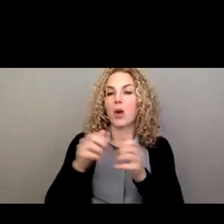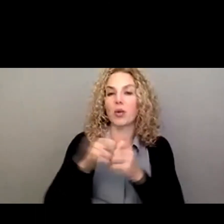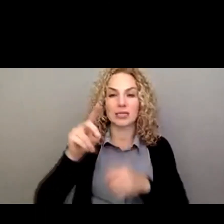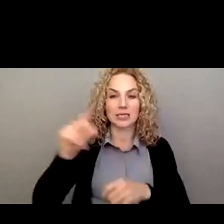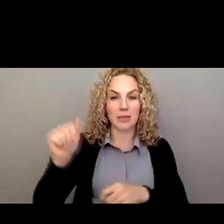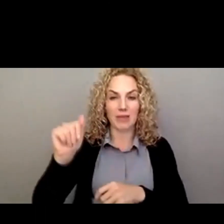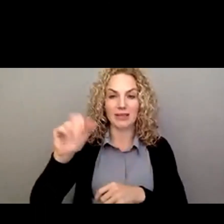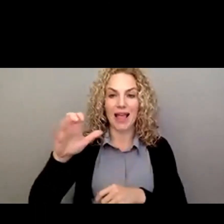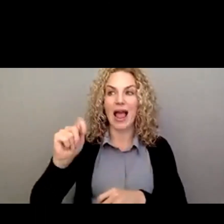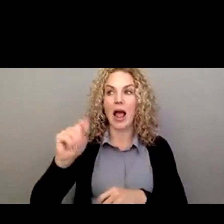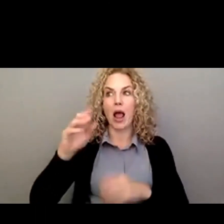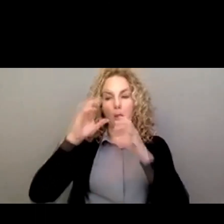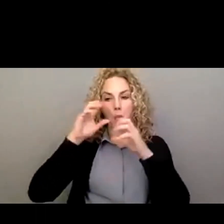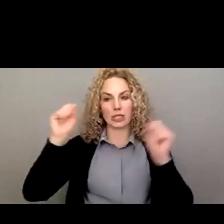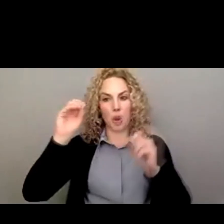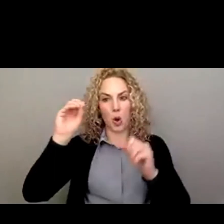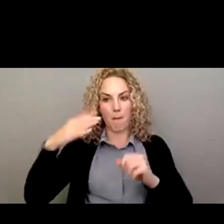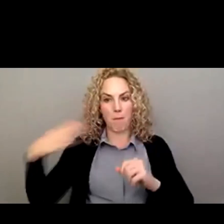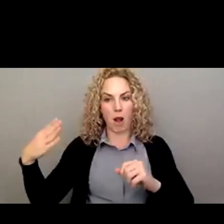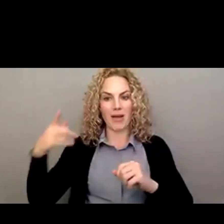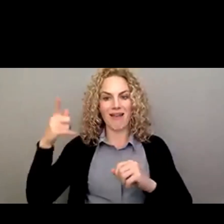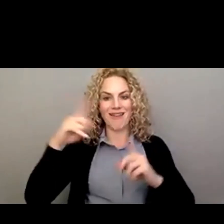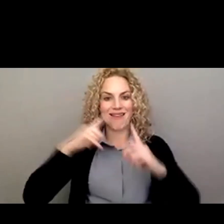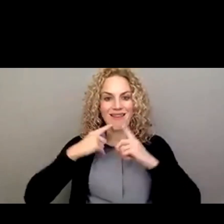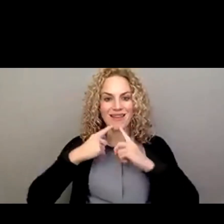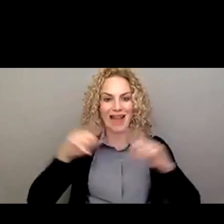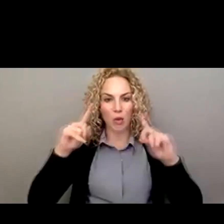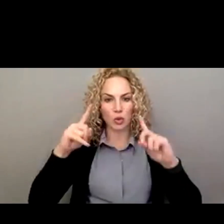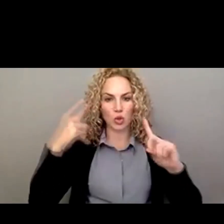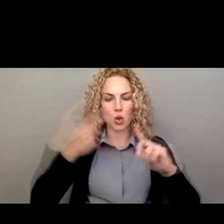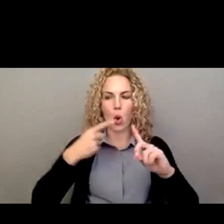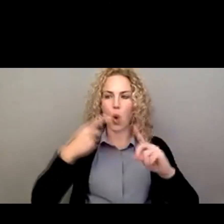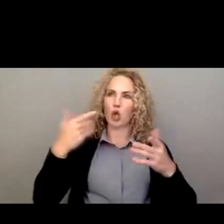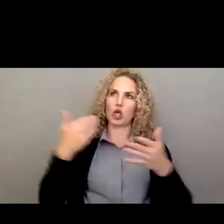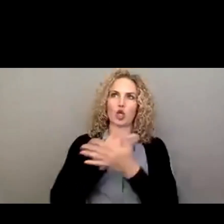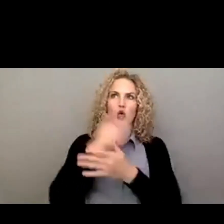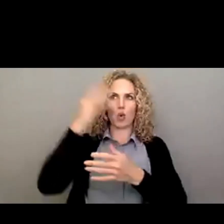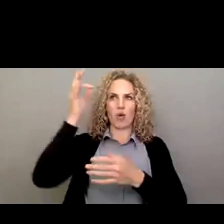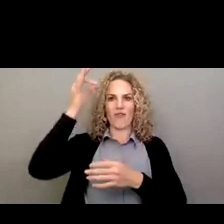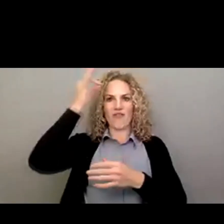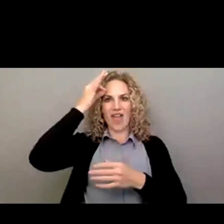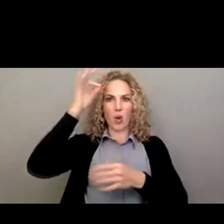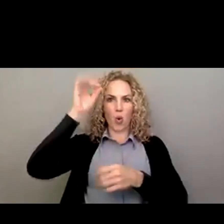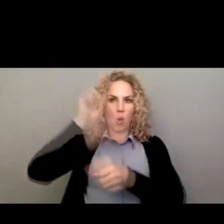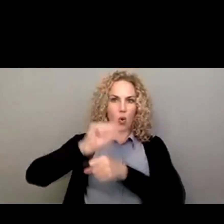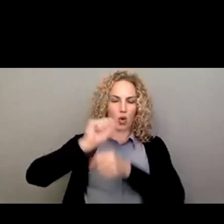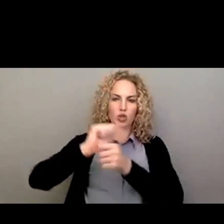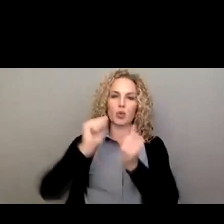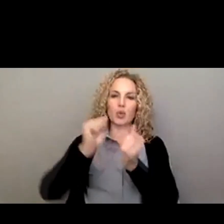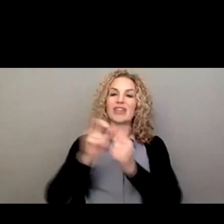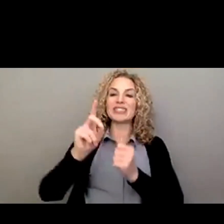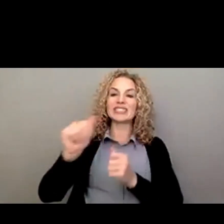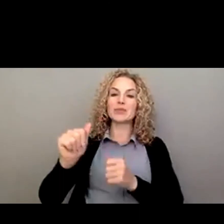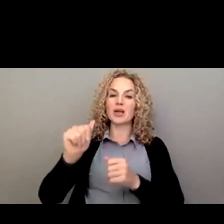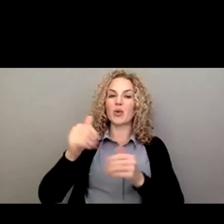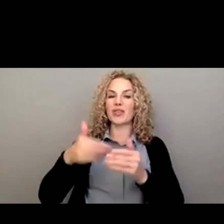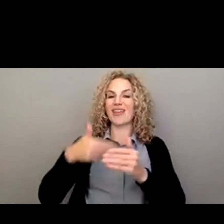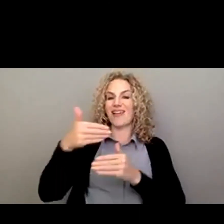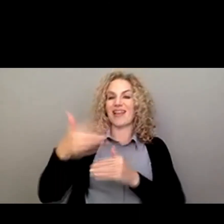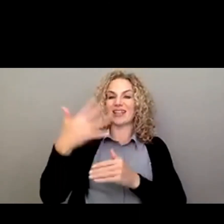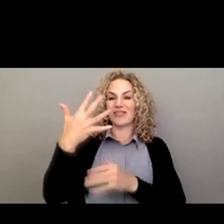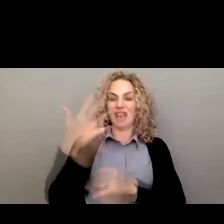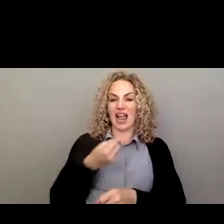goal to hire 100,000 new federal workers with disabilities within the next five years.